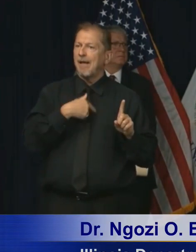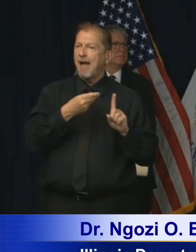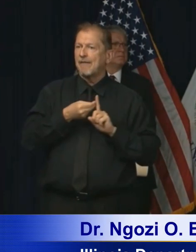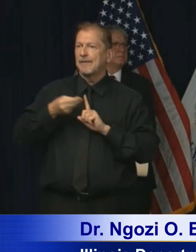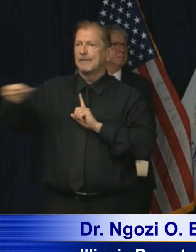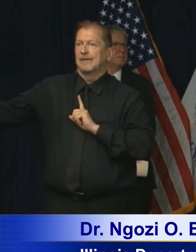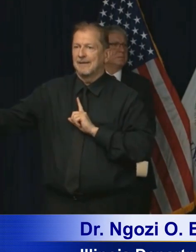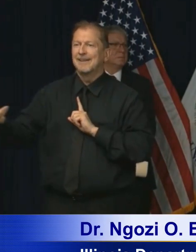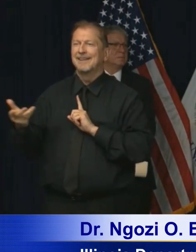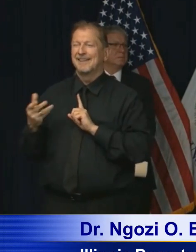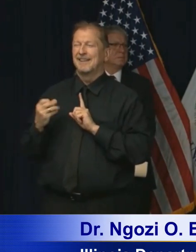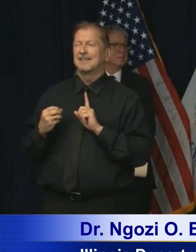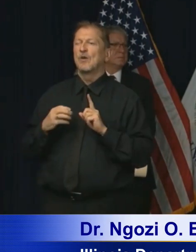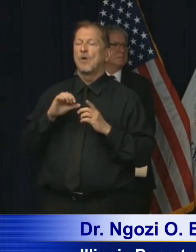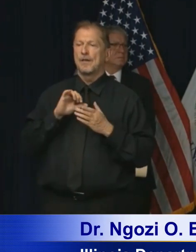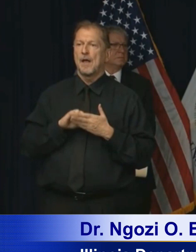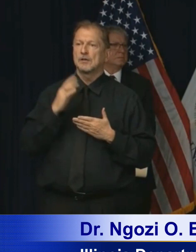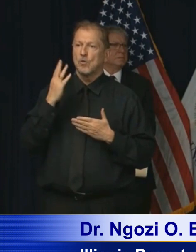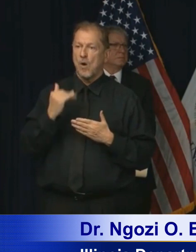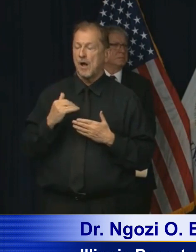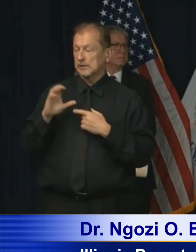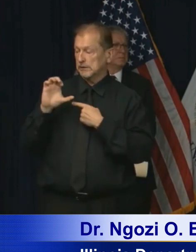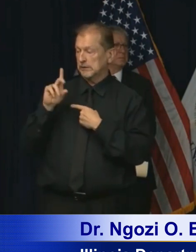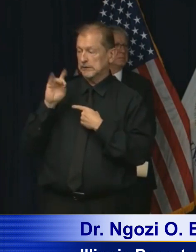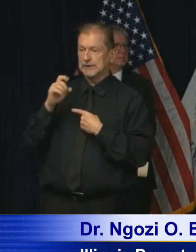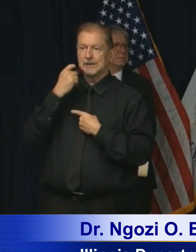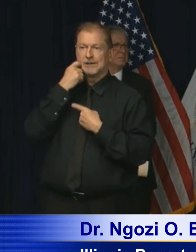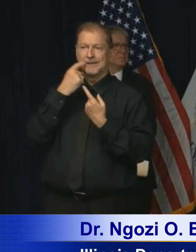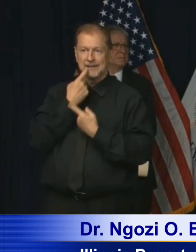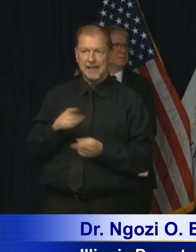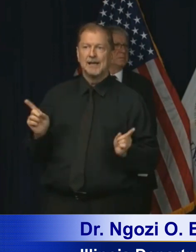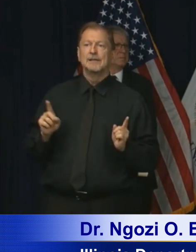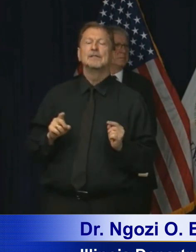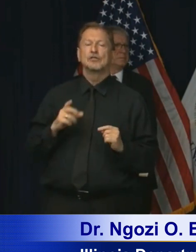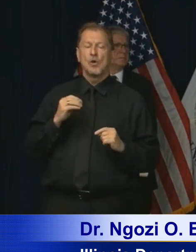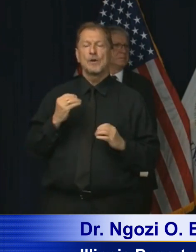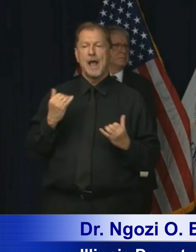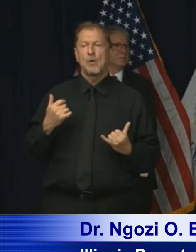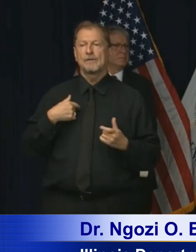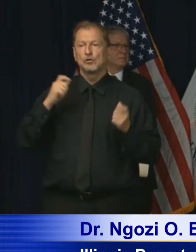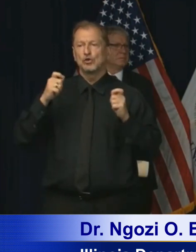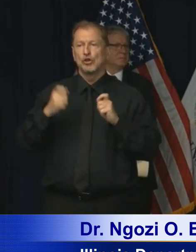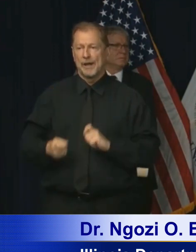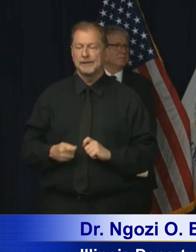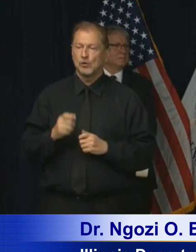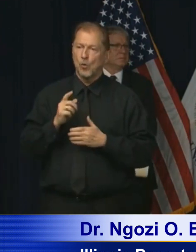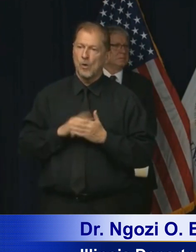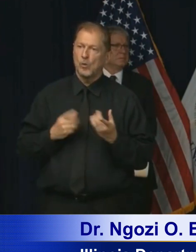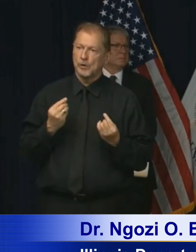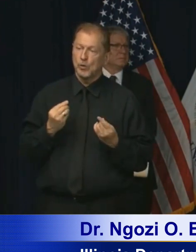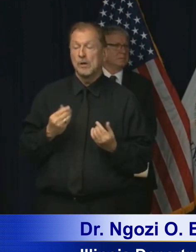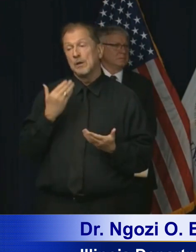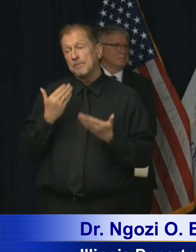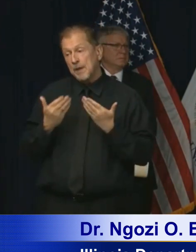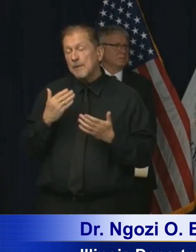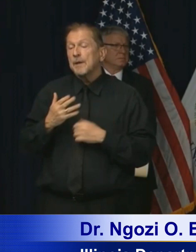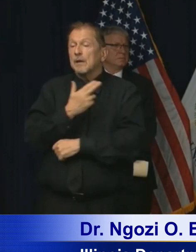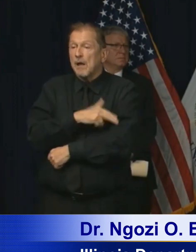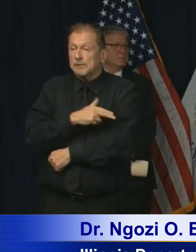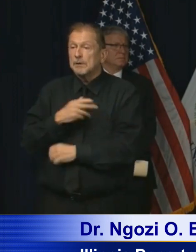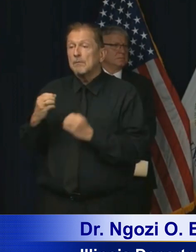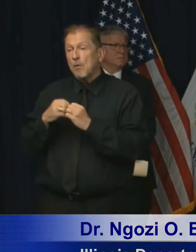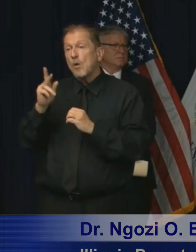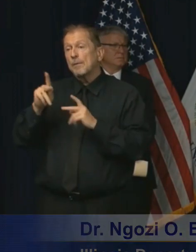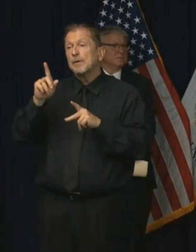yourself. And so those guidances are going to have to affect our practices, and that might mean that more people will need to use PPE